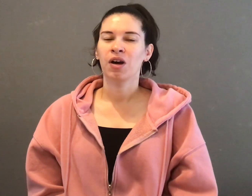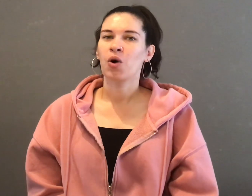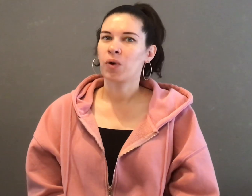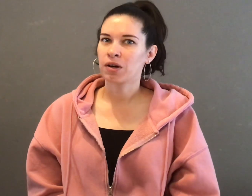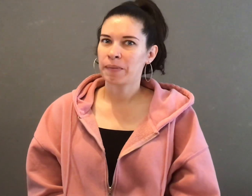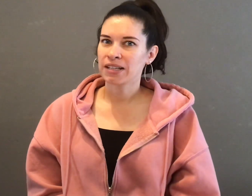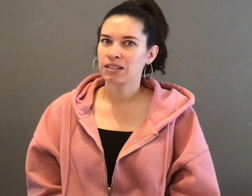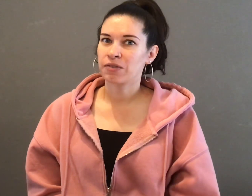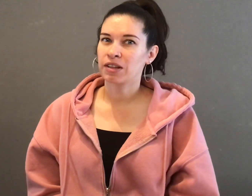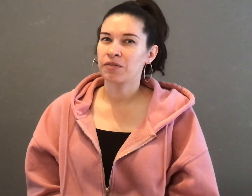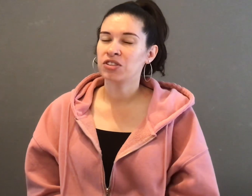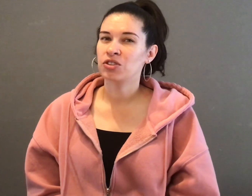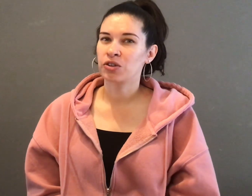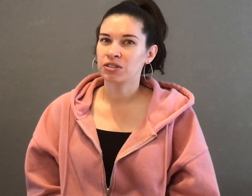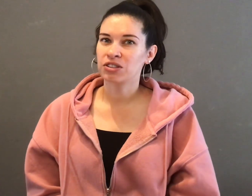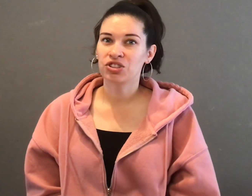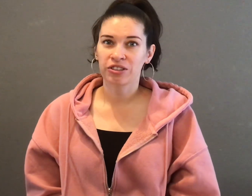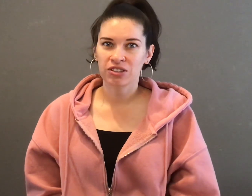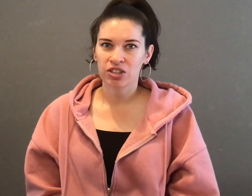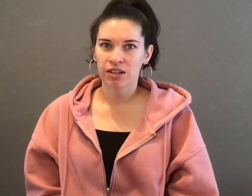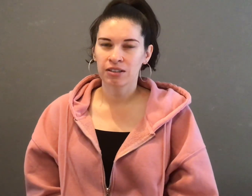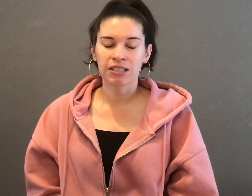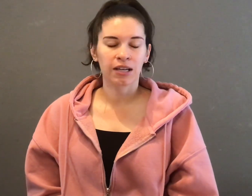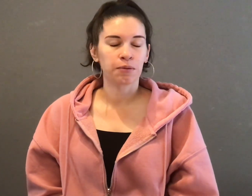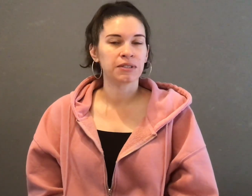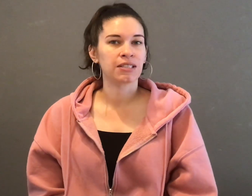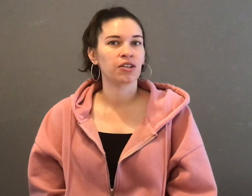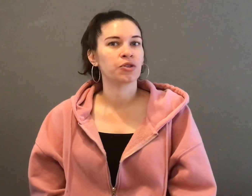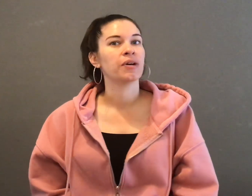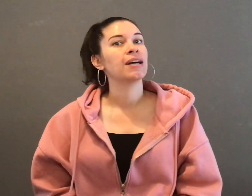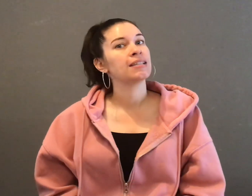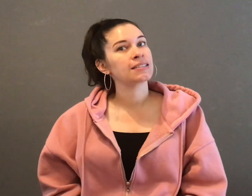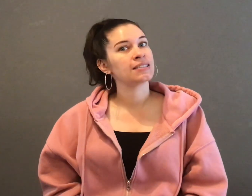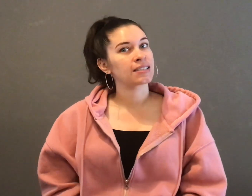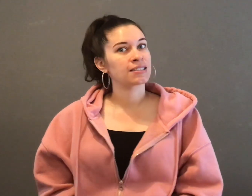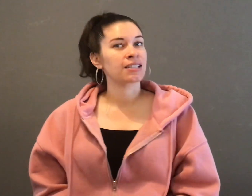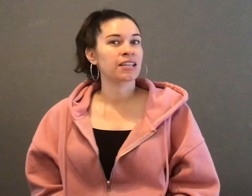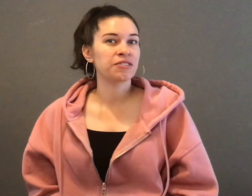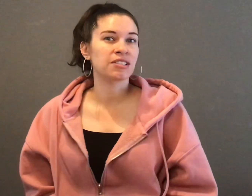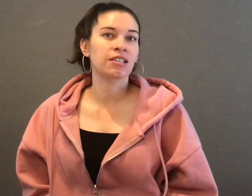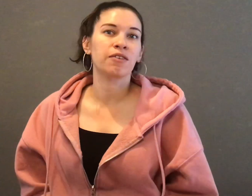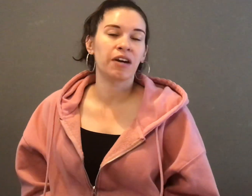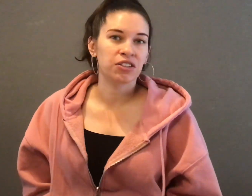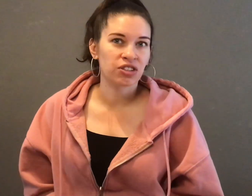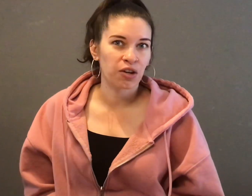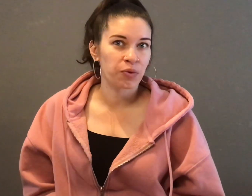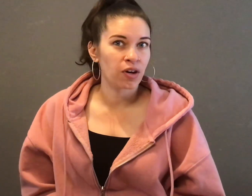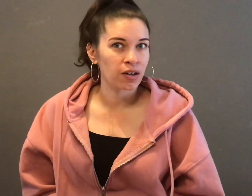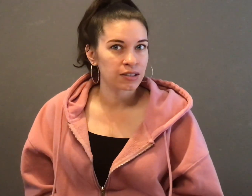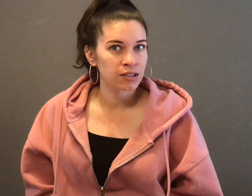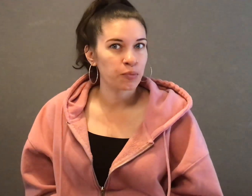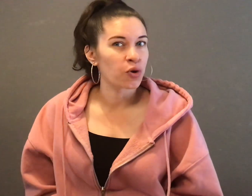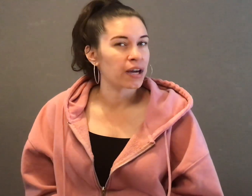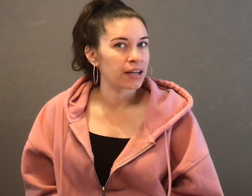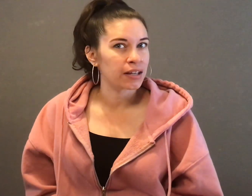Welcome back to the Faith, Love, and Loyalty Journey channel and today I'll be telling you six gifts to give any child with autism or ADHD.